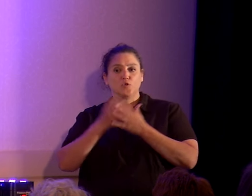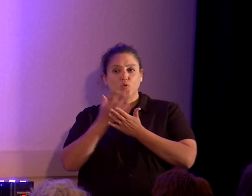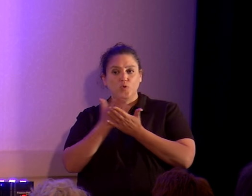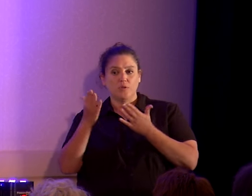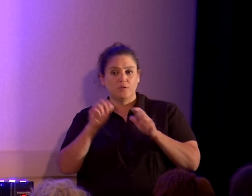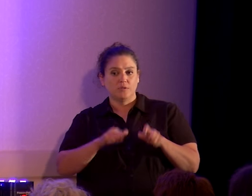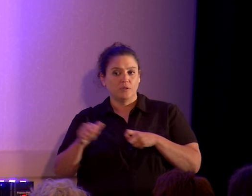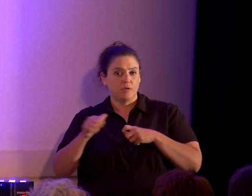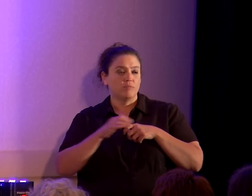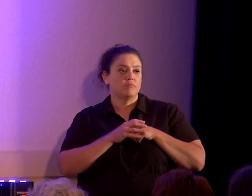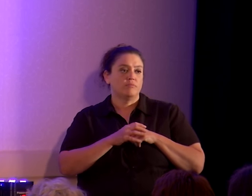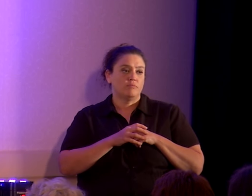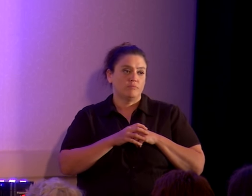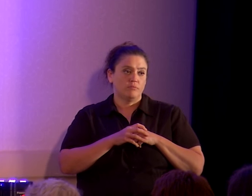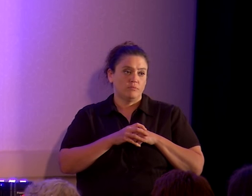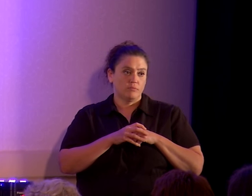possible.